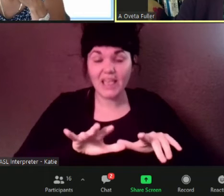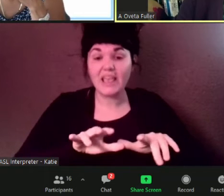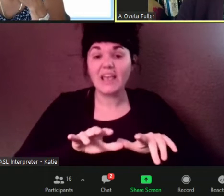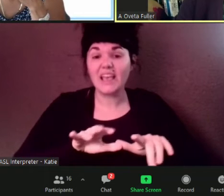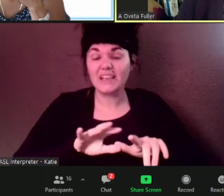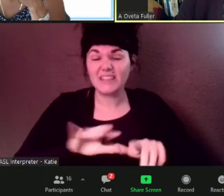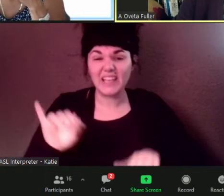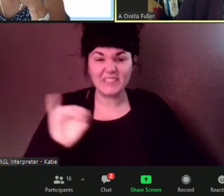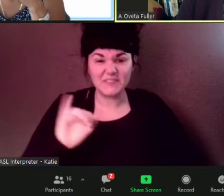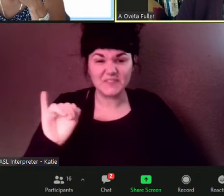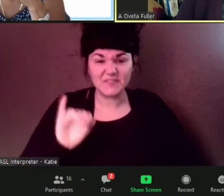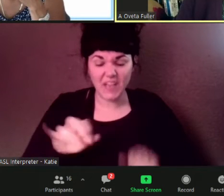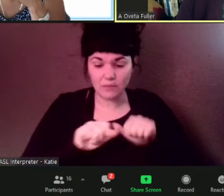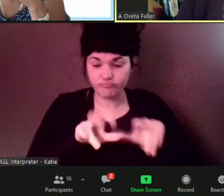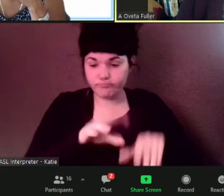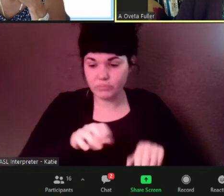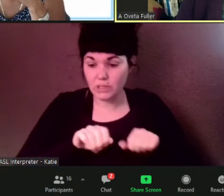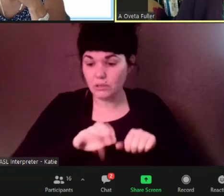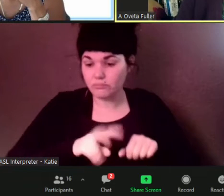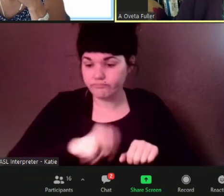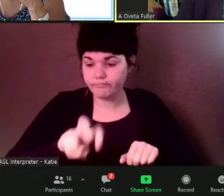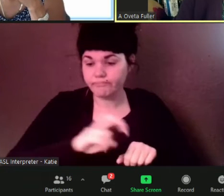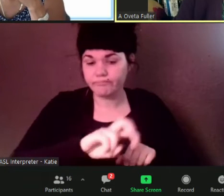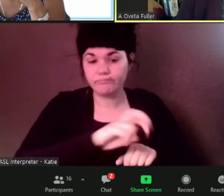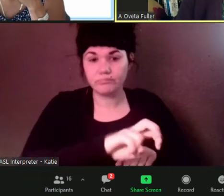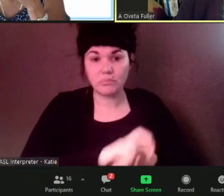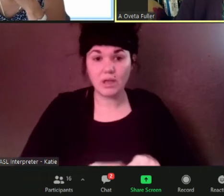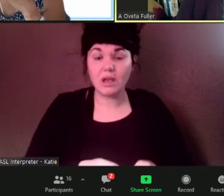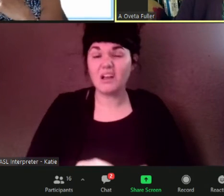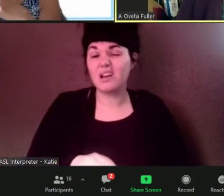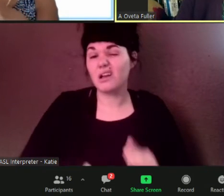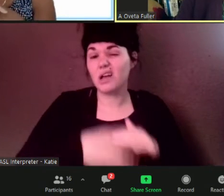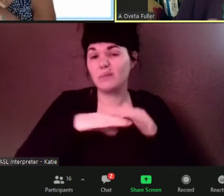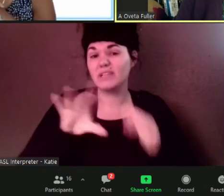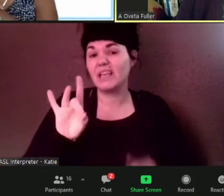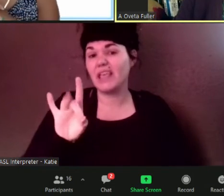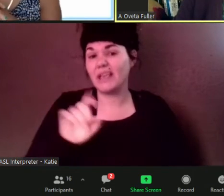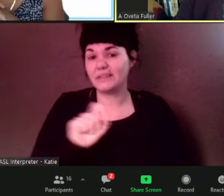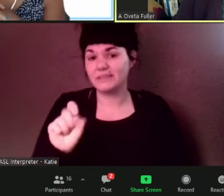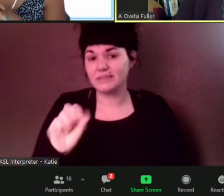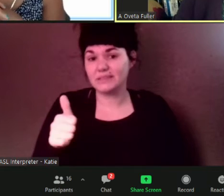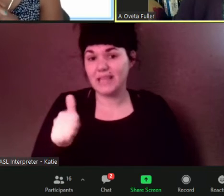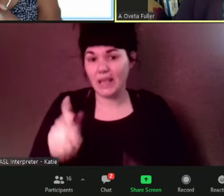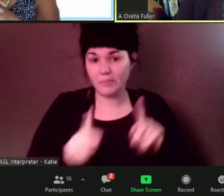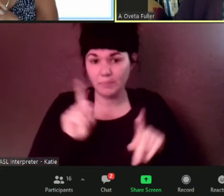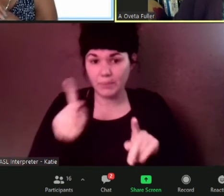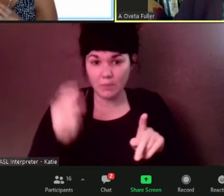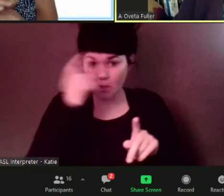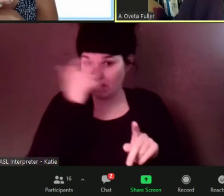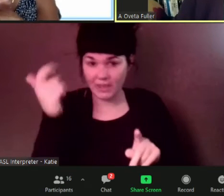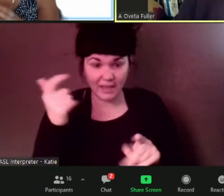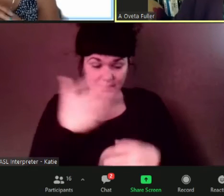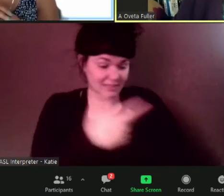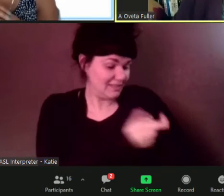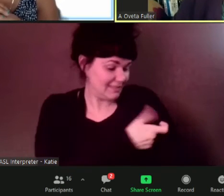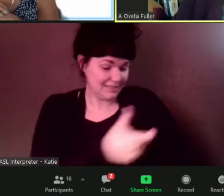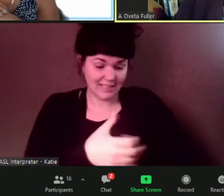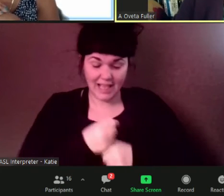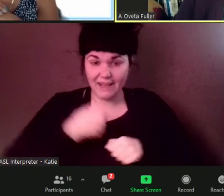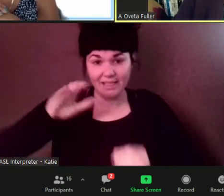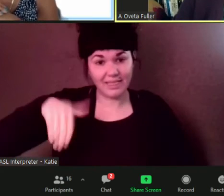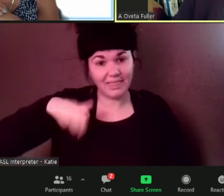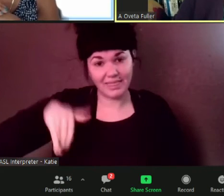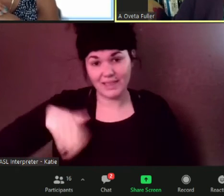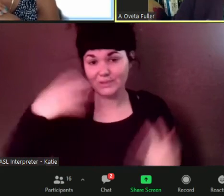people who are vulnerable because they're not immune they are not vaccinated are getting infected and there's evidence that delta